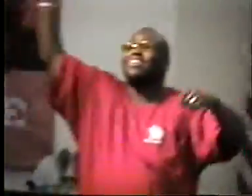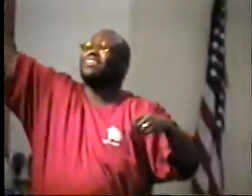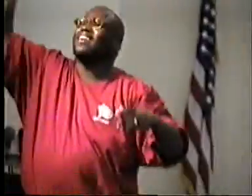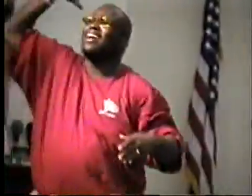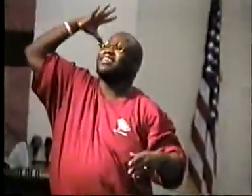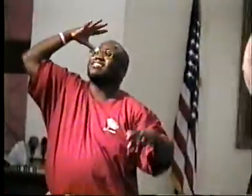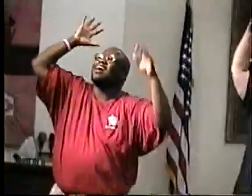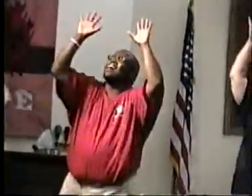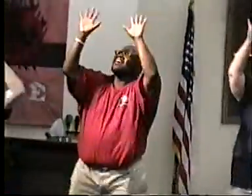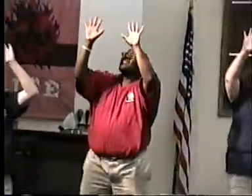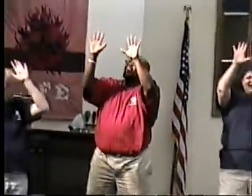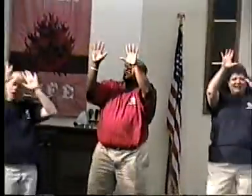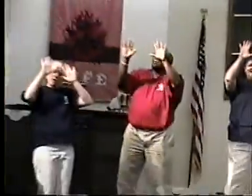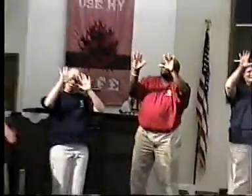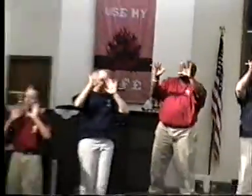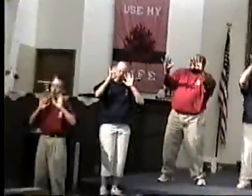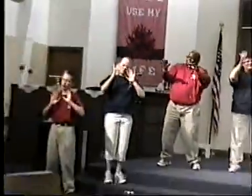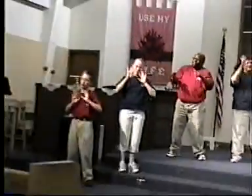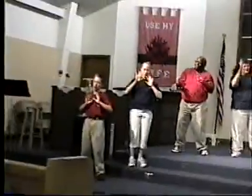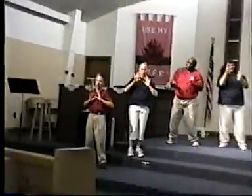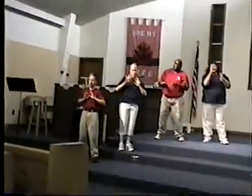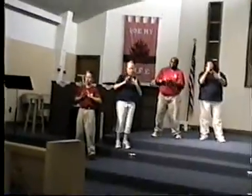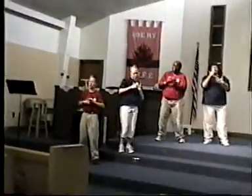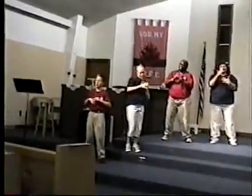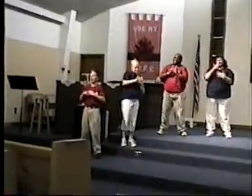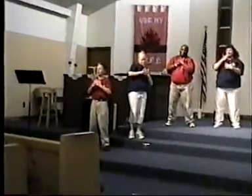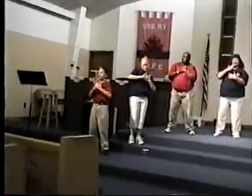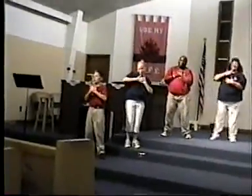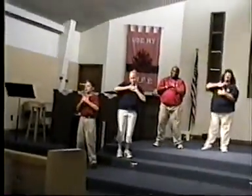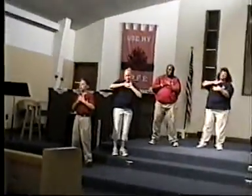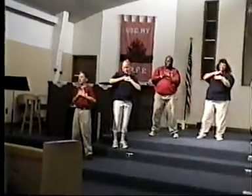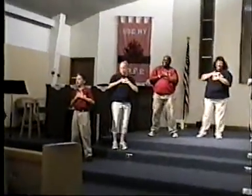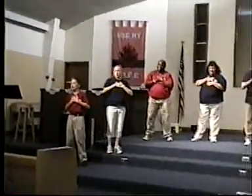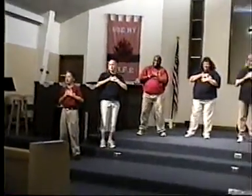grace like rain, falls down on me